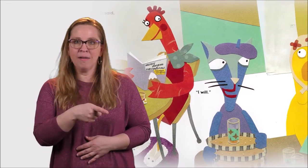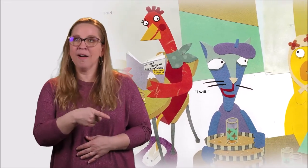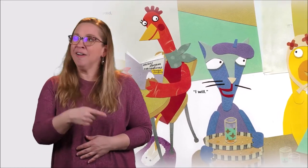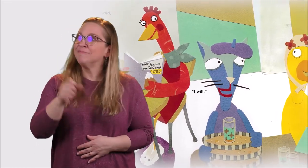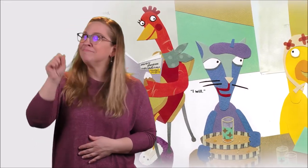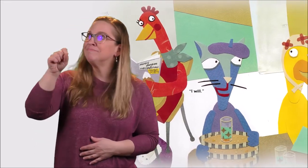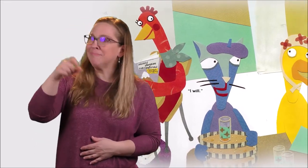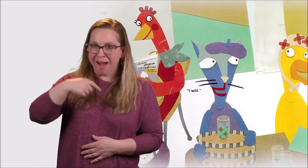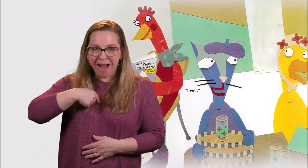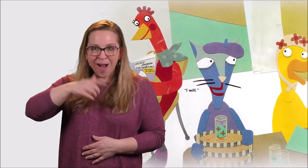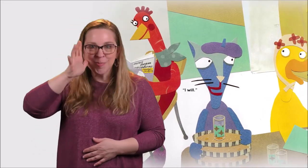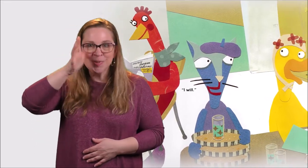I will.